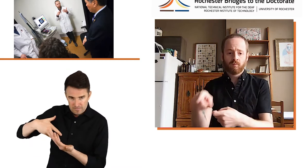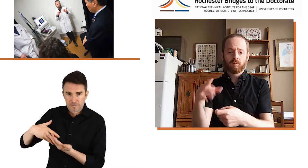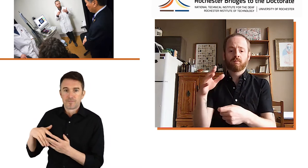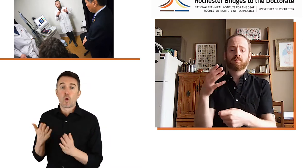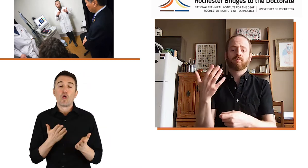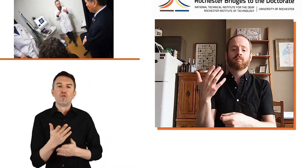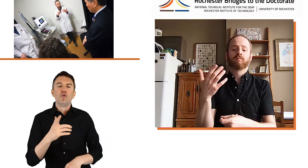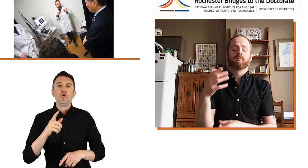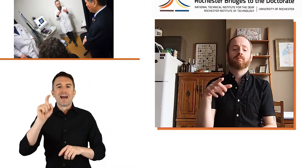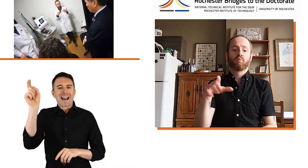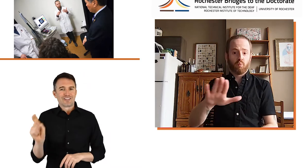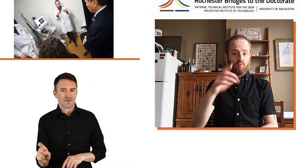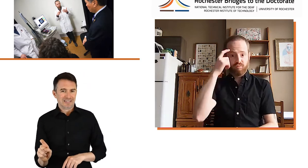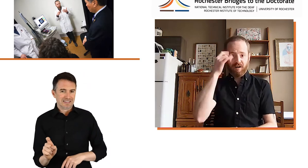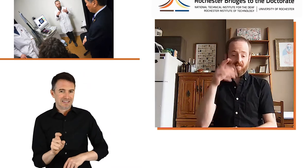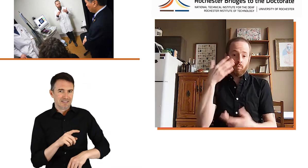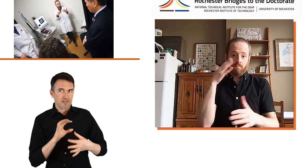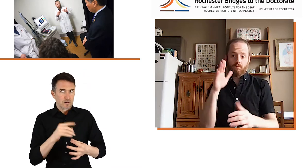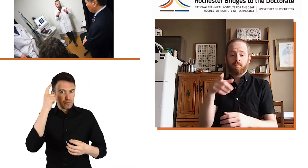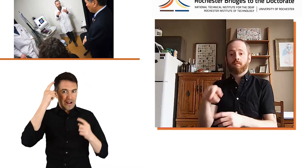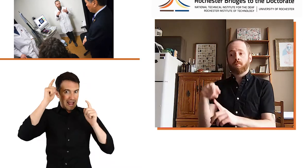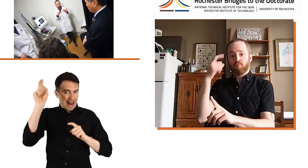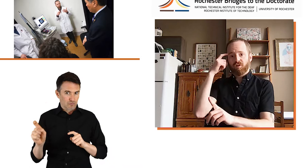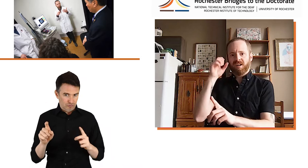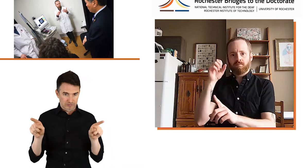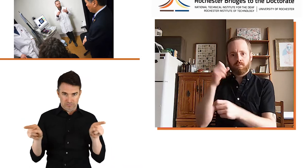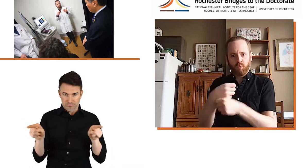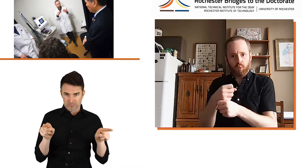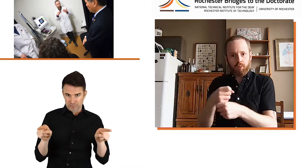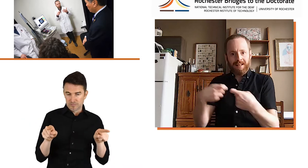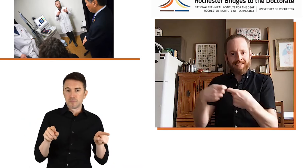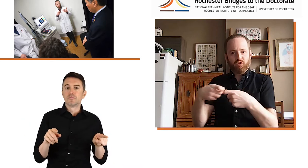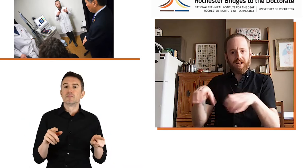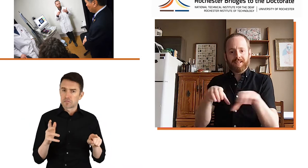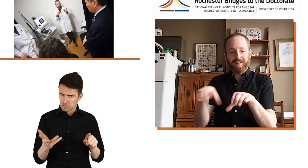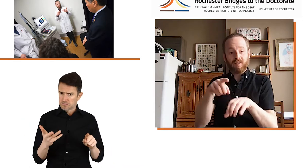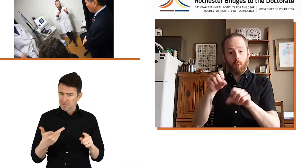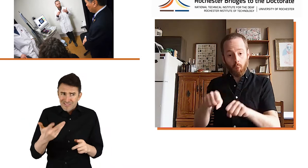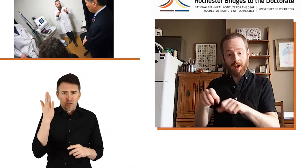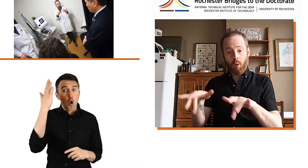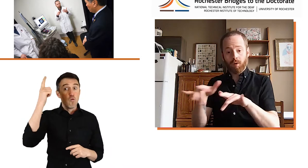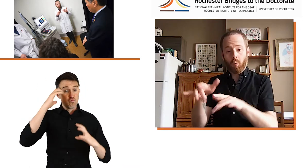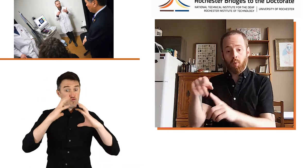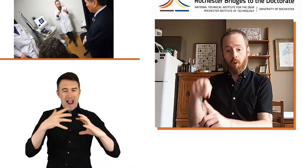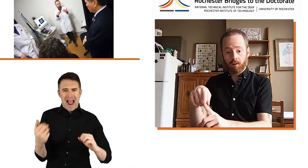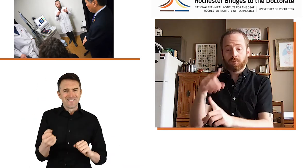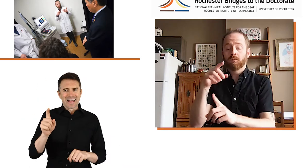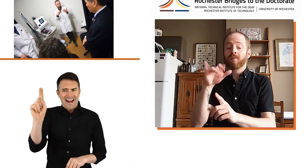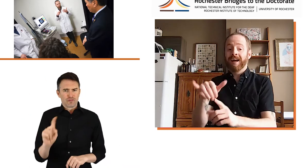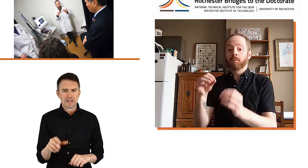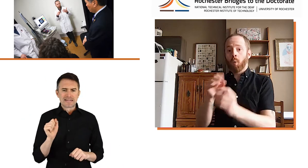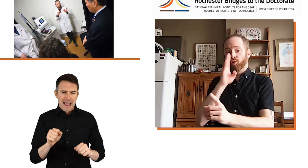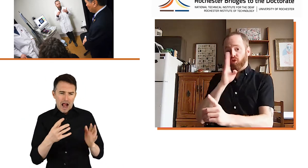the electrical pulses in the brain. So if you don't know, your brain produces electrical activity that can be